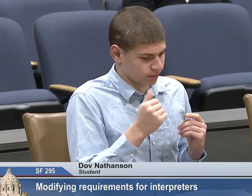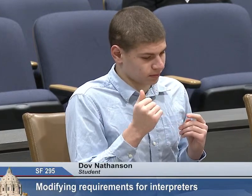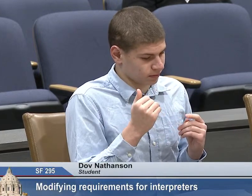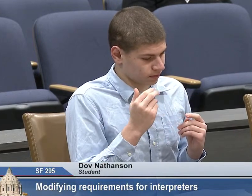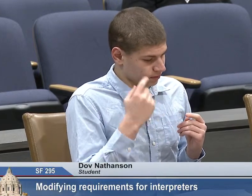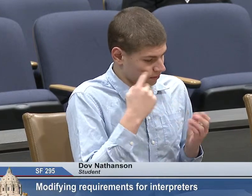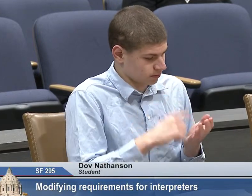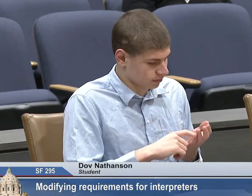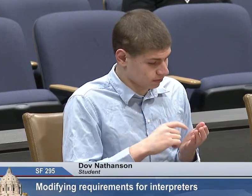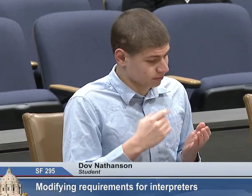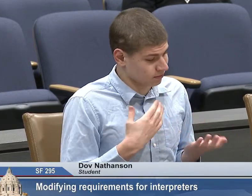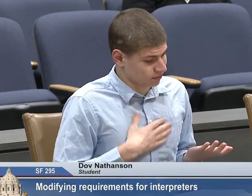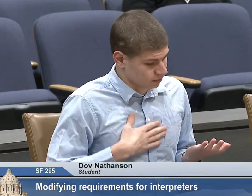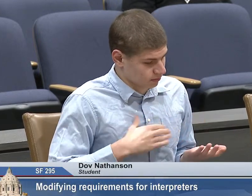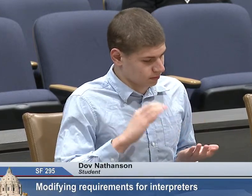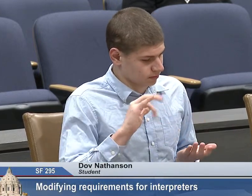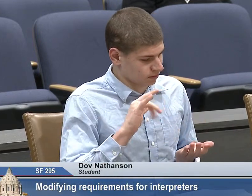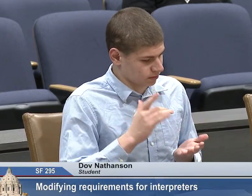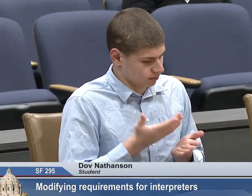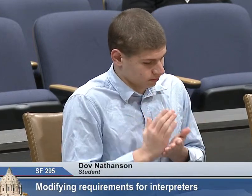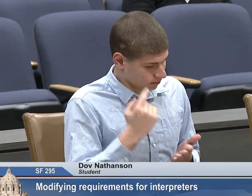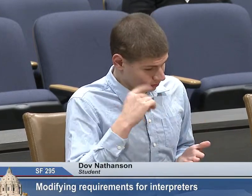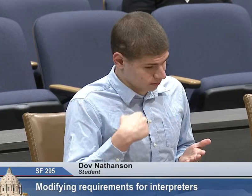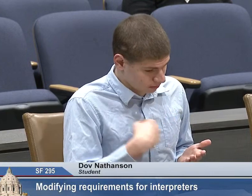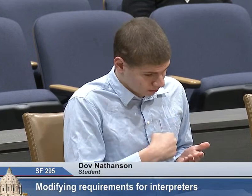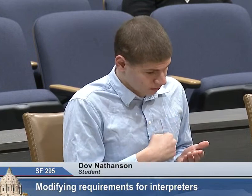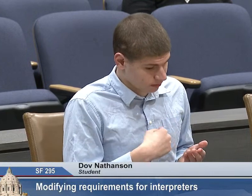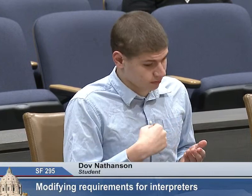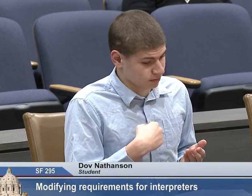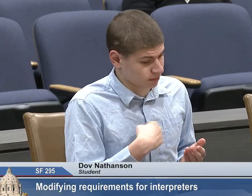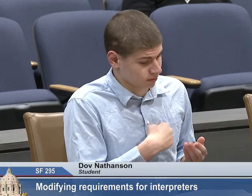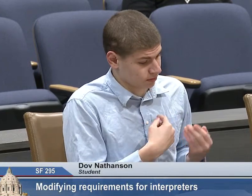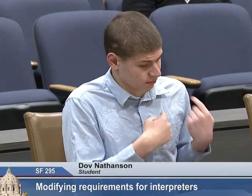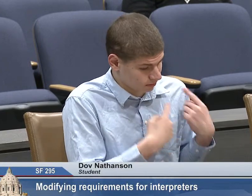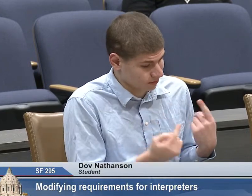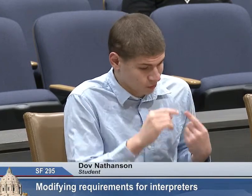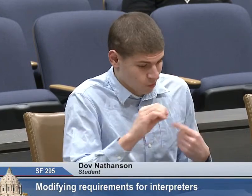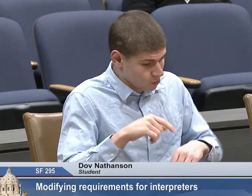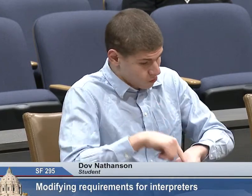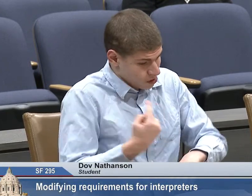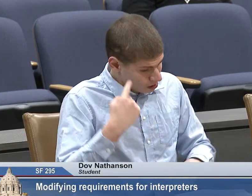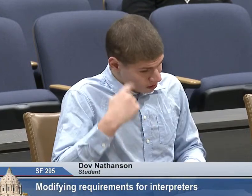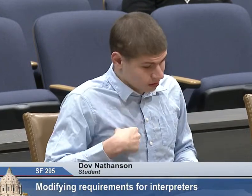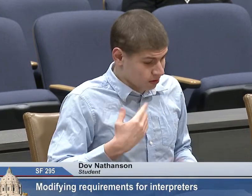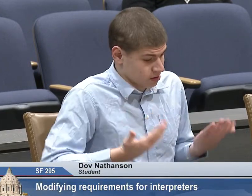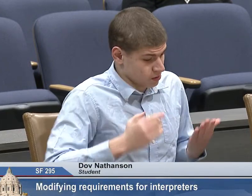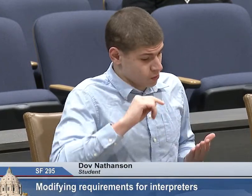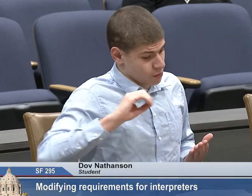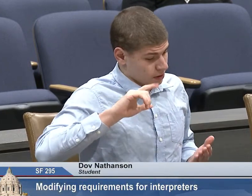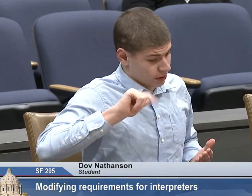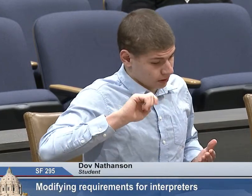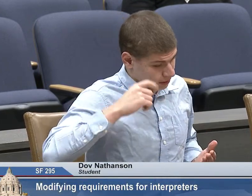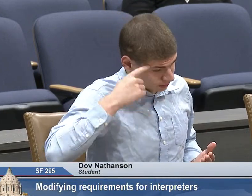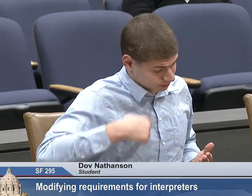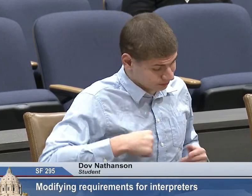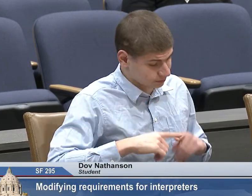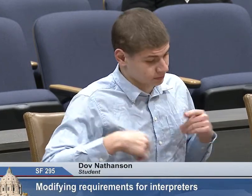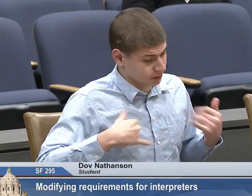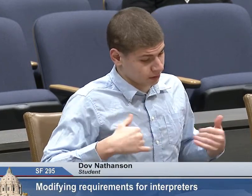problem is simple enough. Fix the statute to recognize these qualified professionals. We have done our